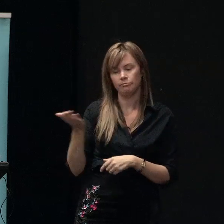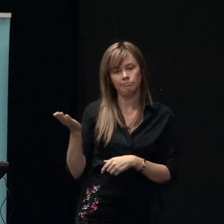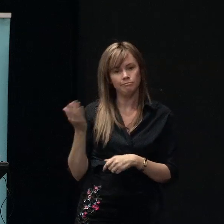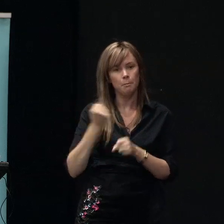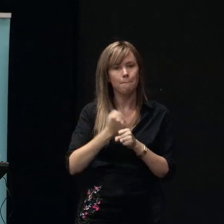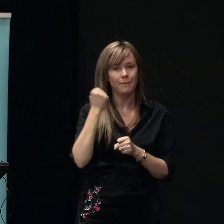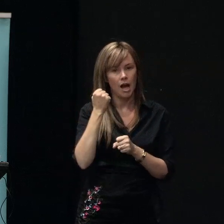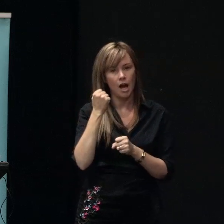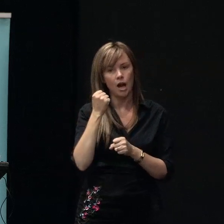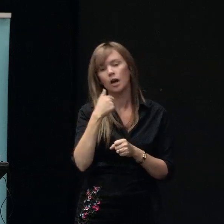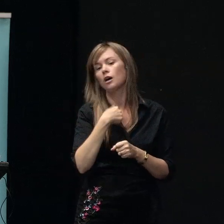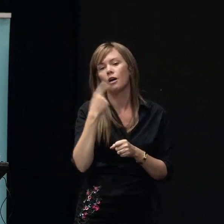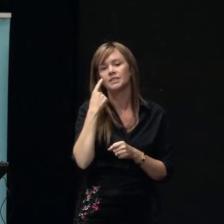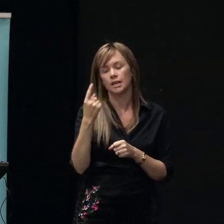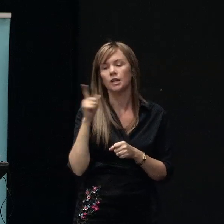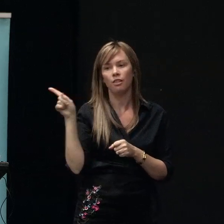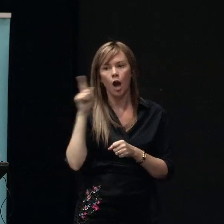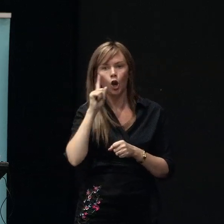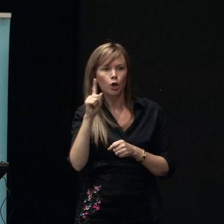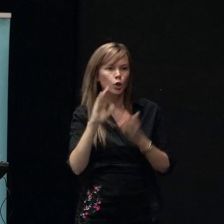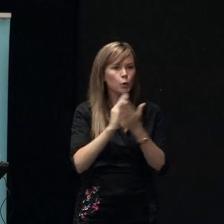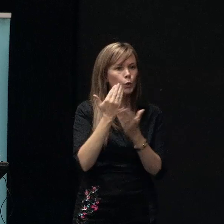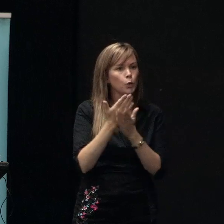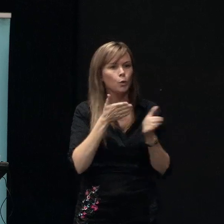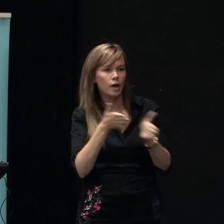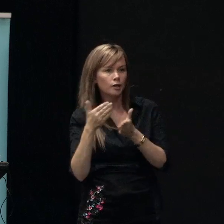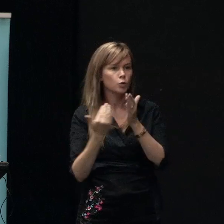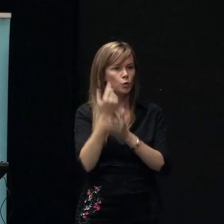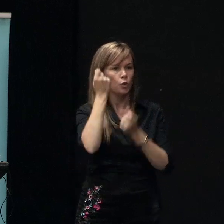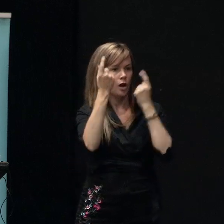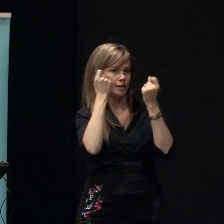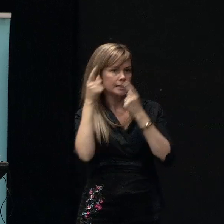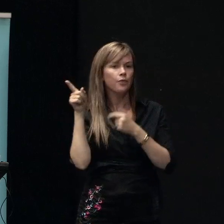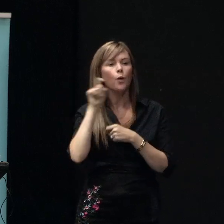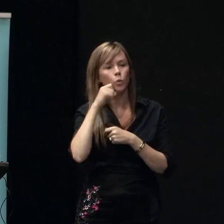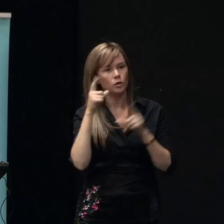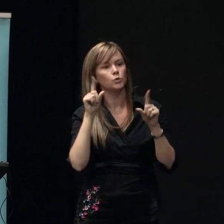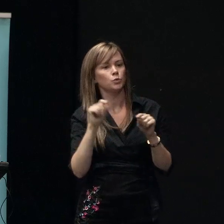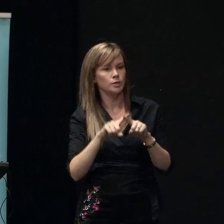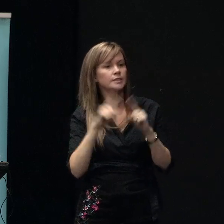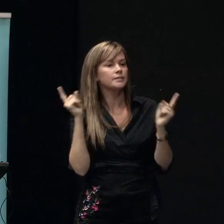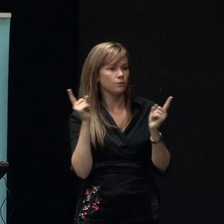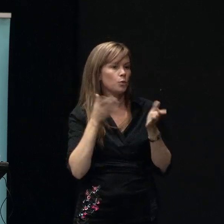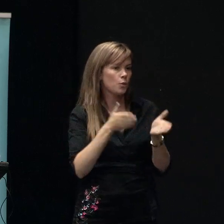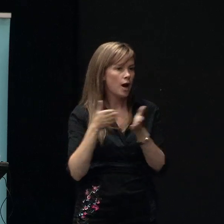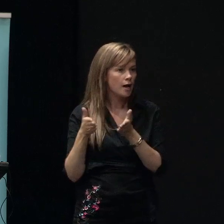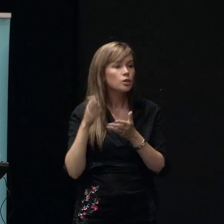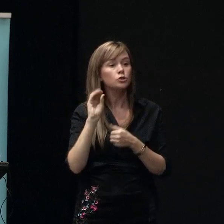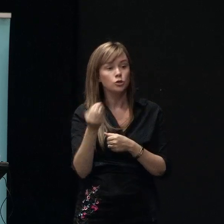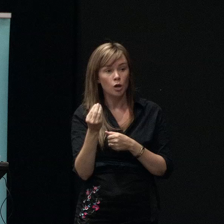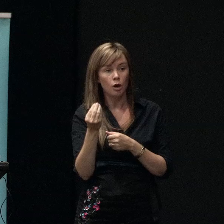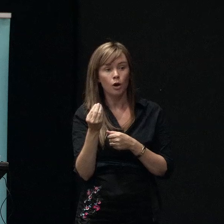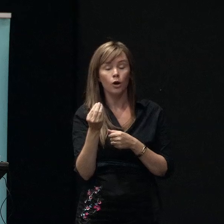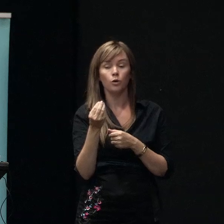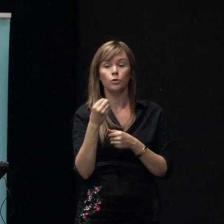what I have seen is that they are looking to innovate and they are going to do things differently so I mean what I've heard today it is about